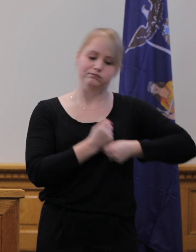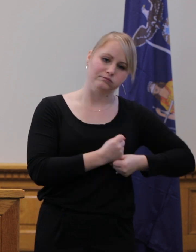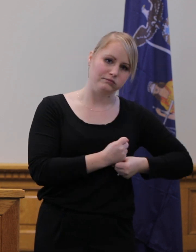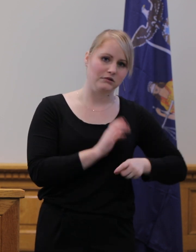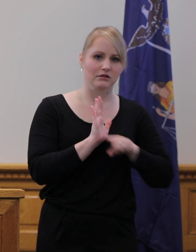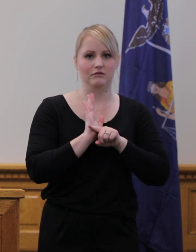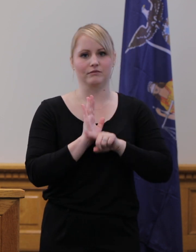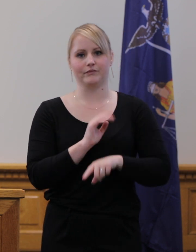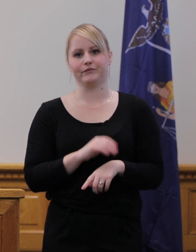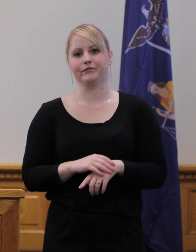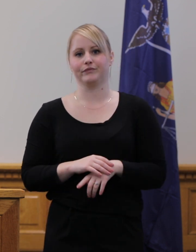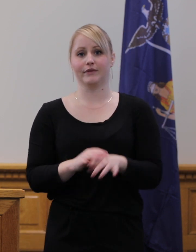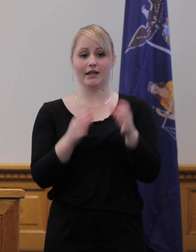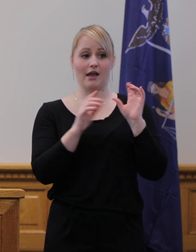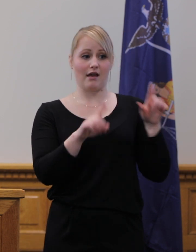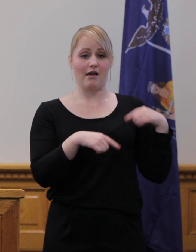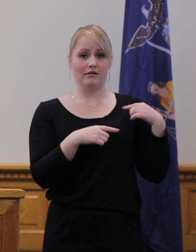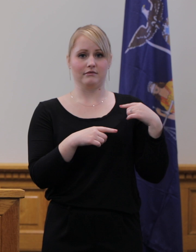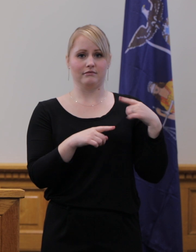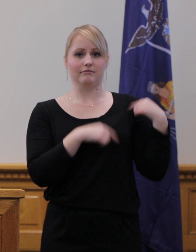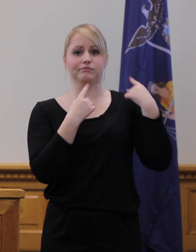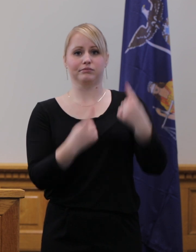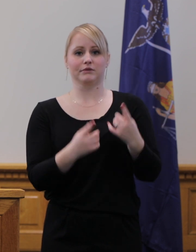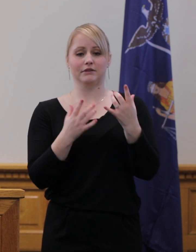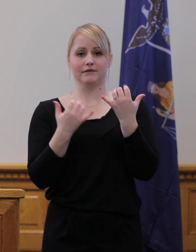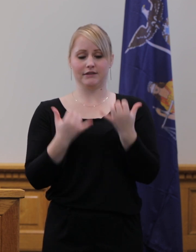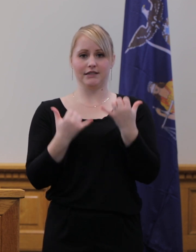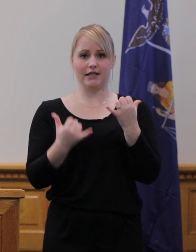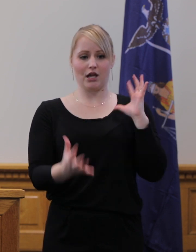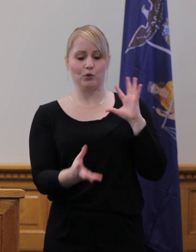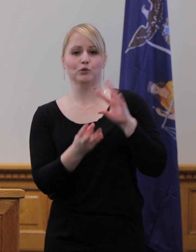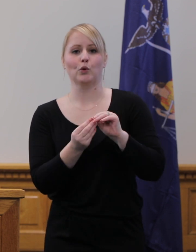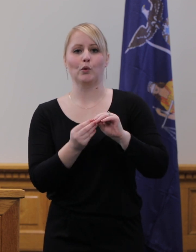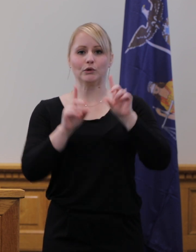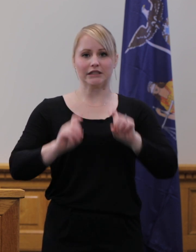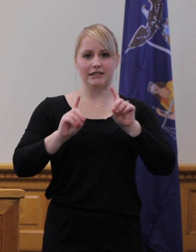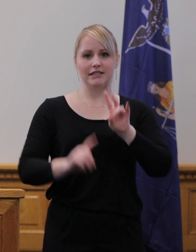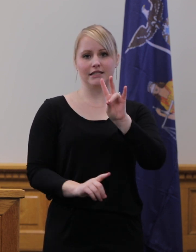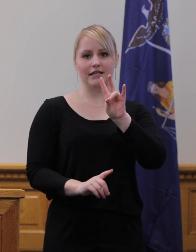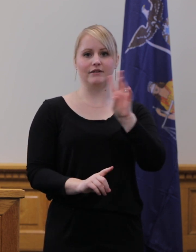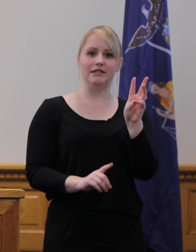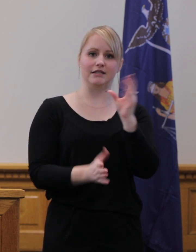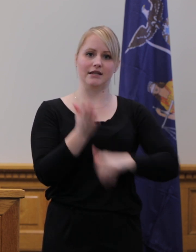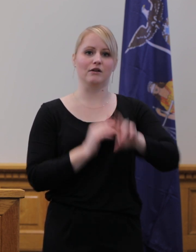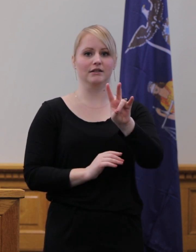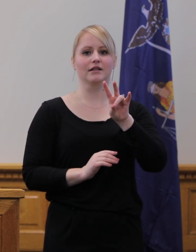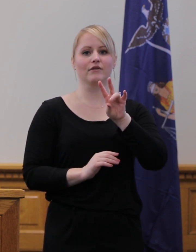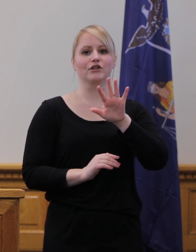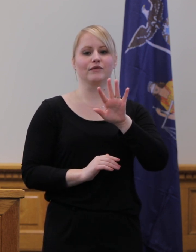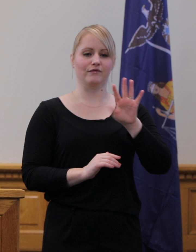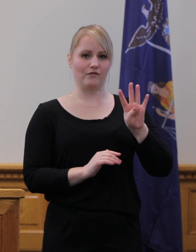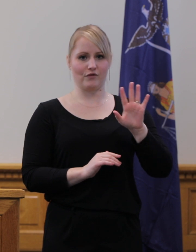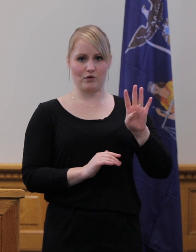As of today, we have the total number tested is 76,754, total positive